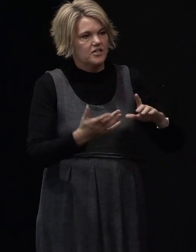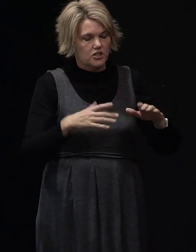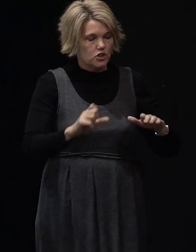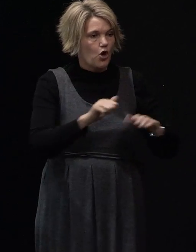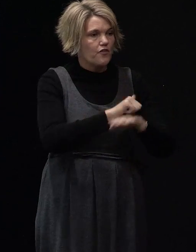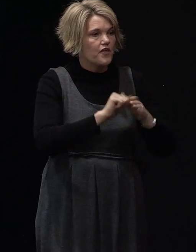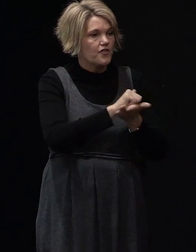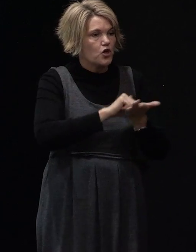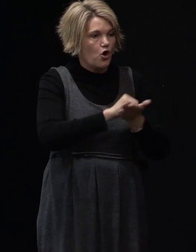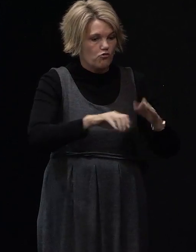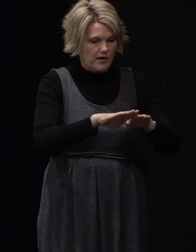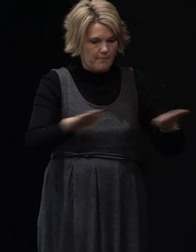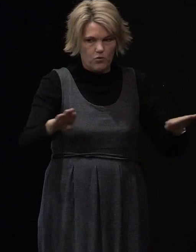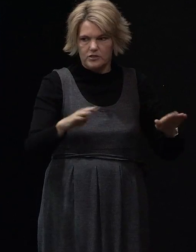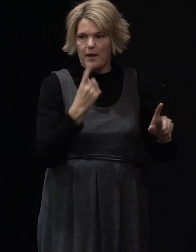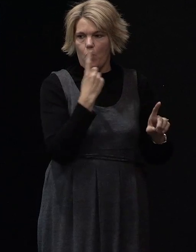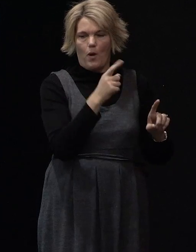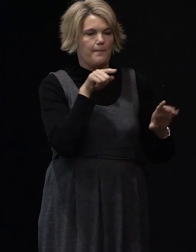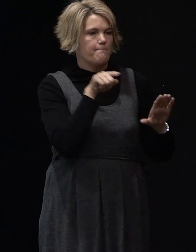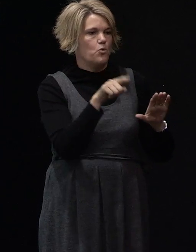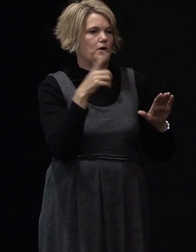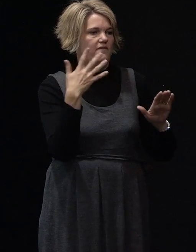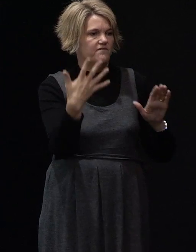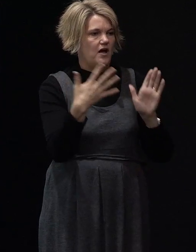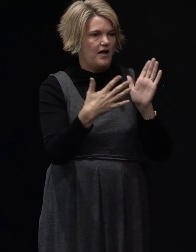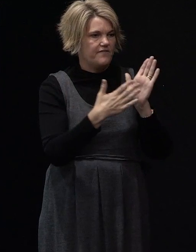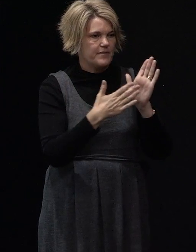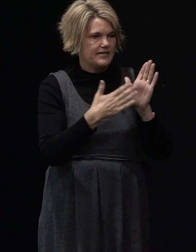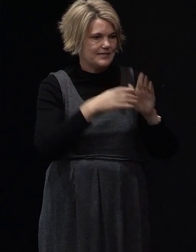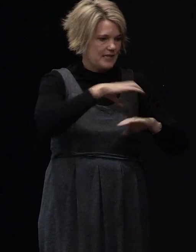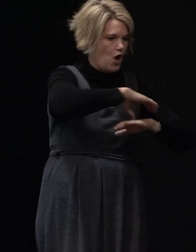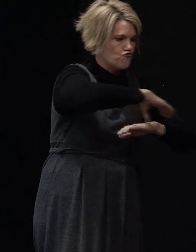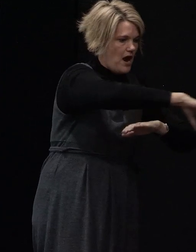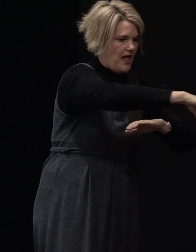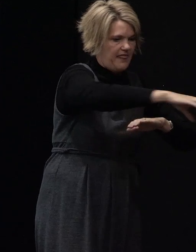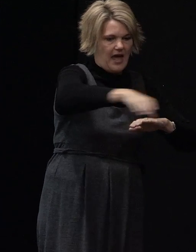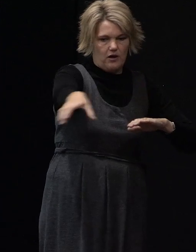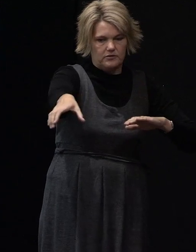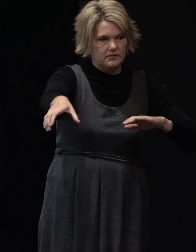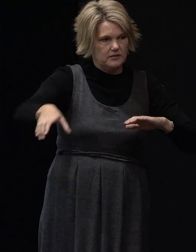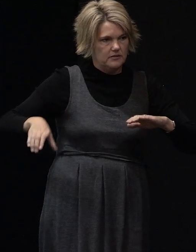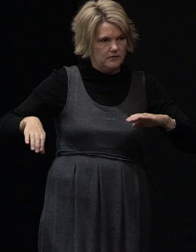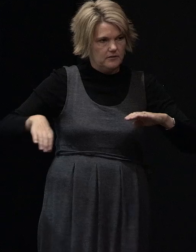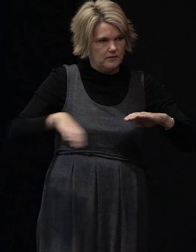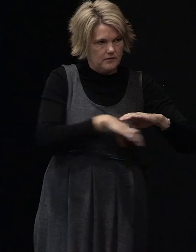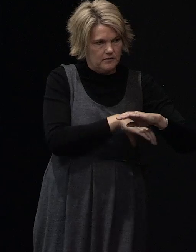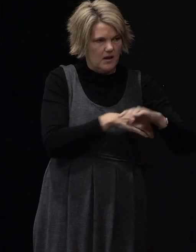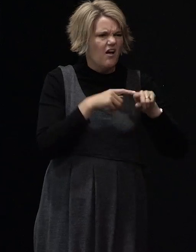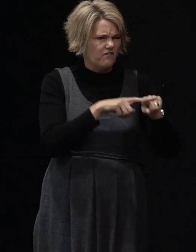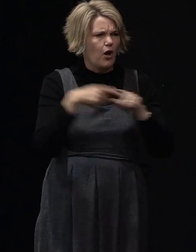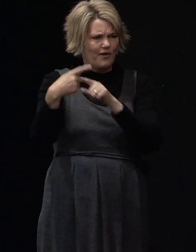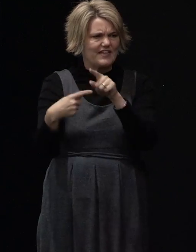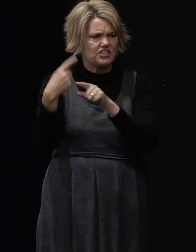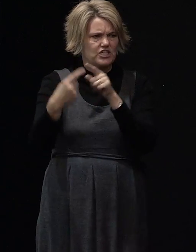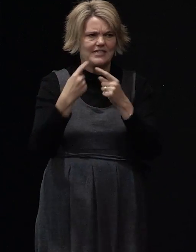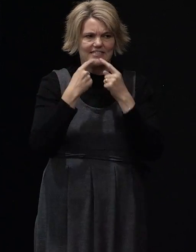approximately 1.5 metres in sequence around the house. Once again following the engineer's